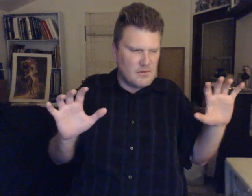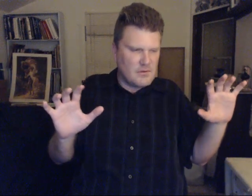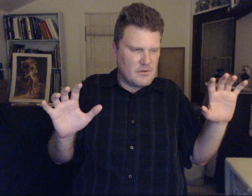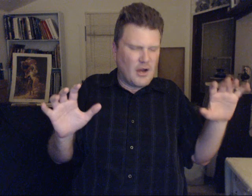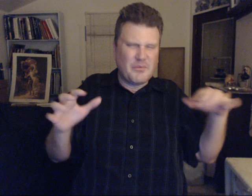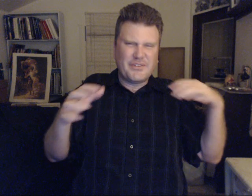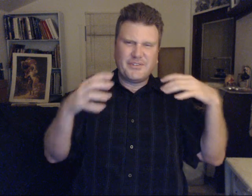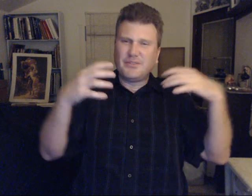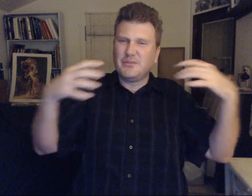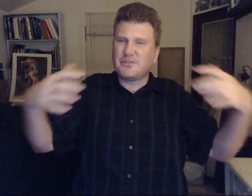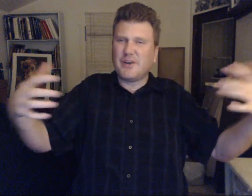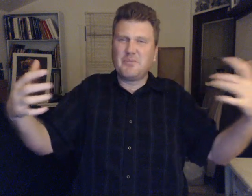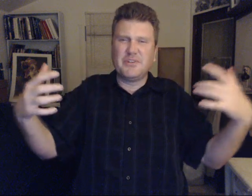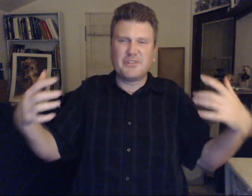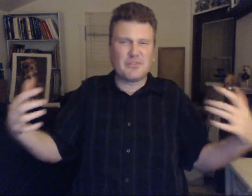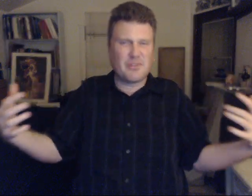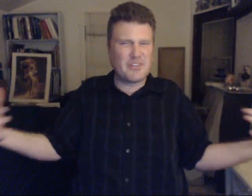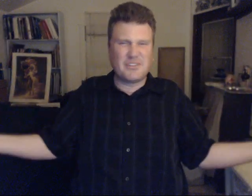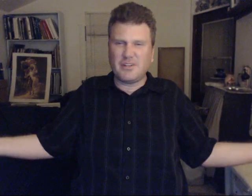Our message to you. Is find peace. each other.